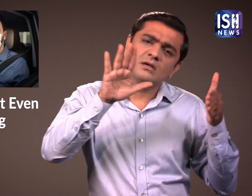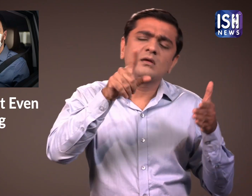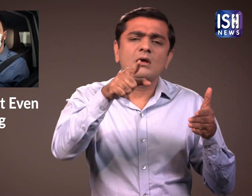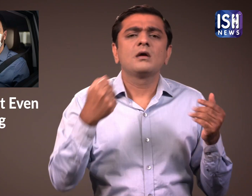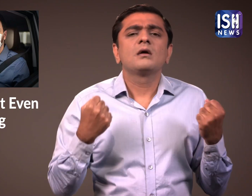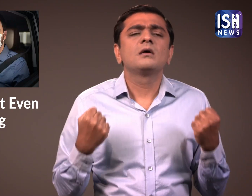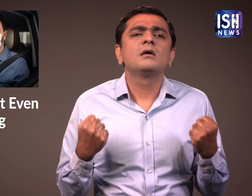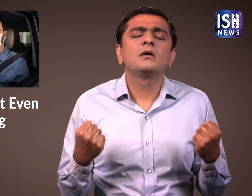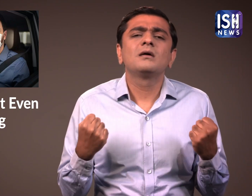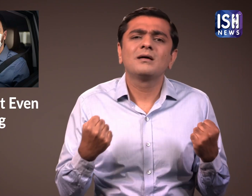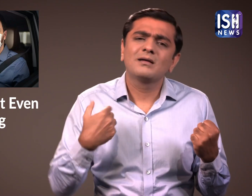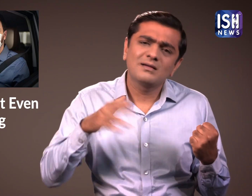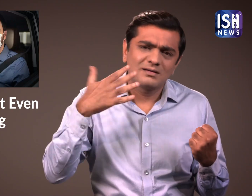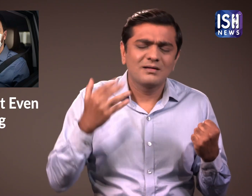car and stops at a red light,